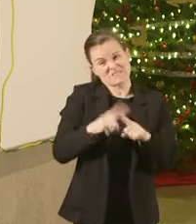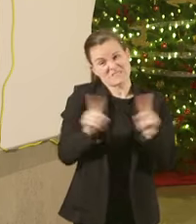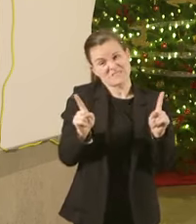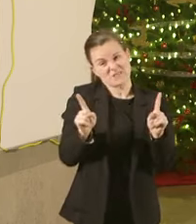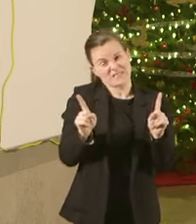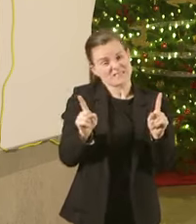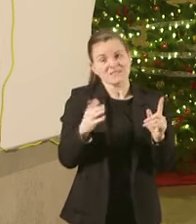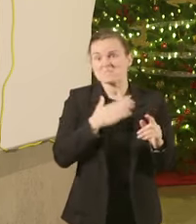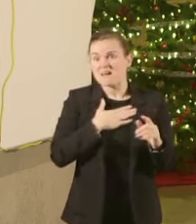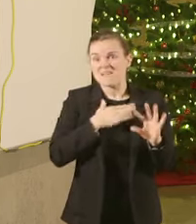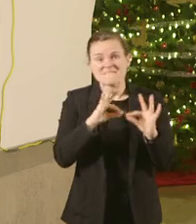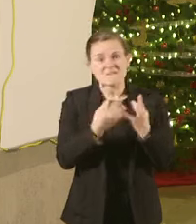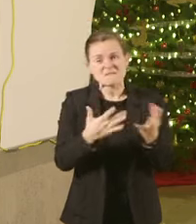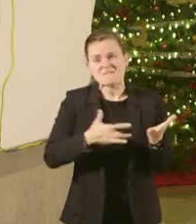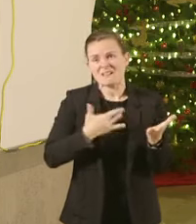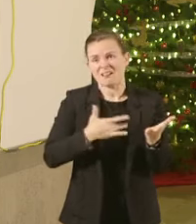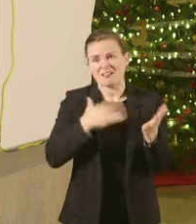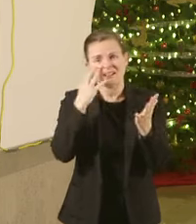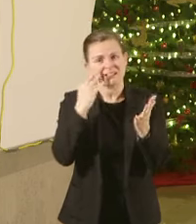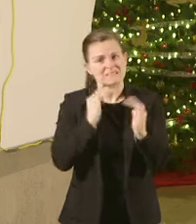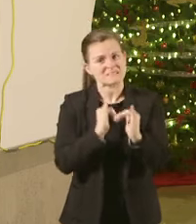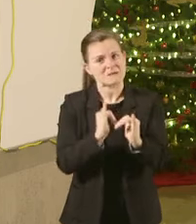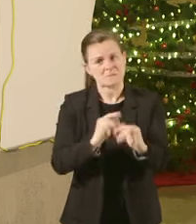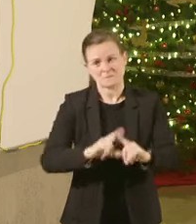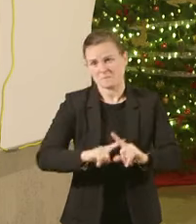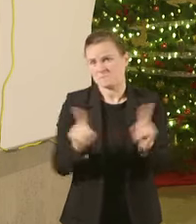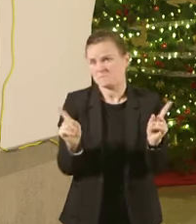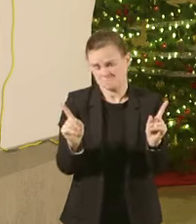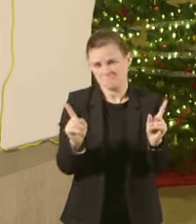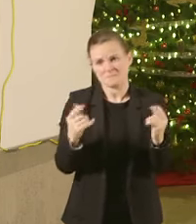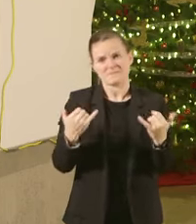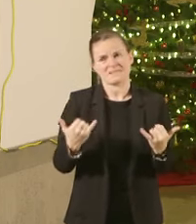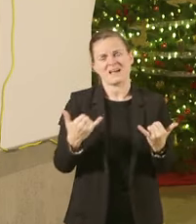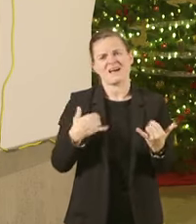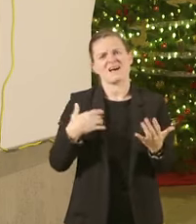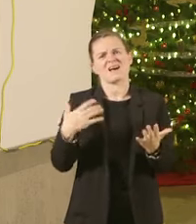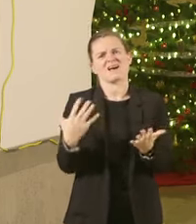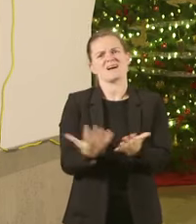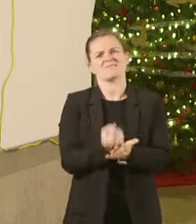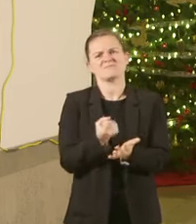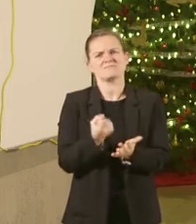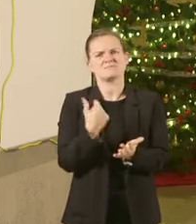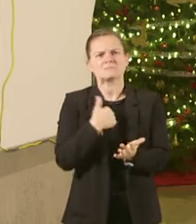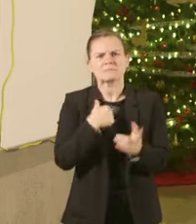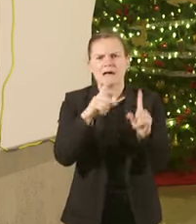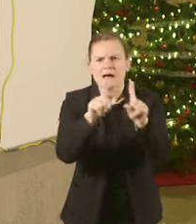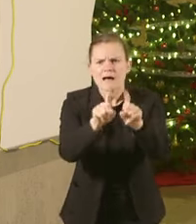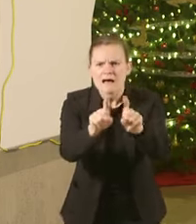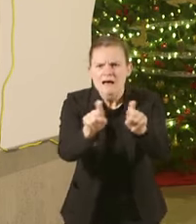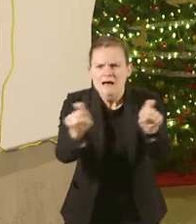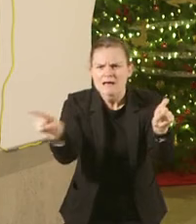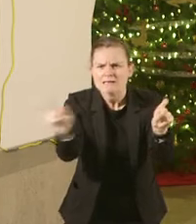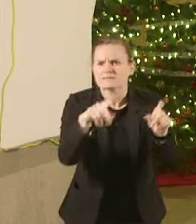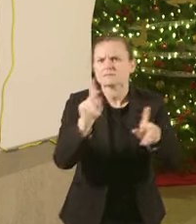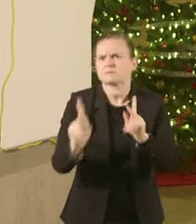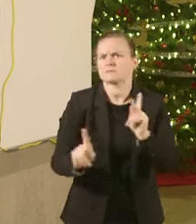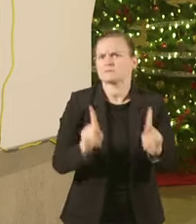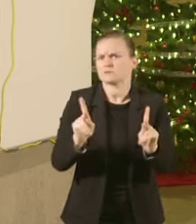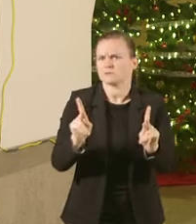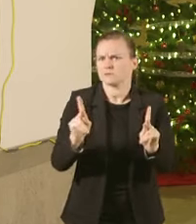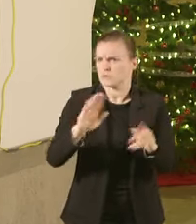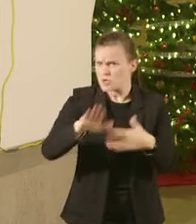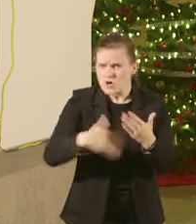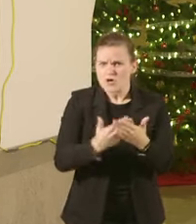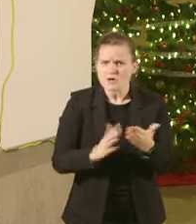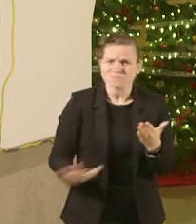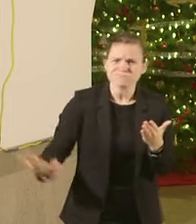but I really want to take the time to we made a call to the public to all Missourians prior to Thanksgiving and I want to